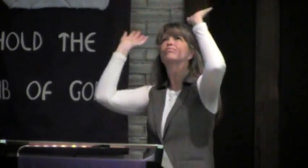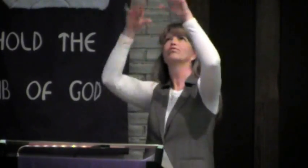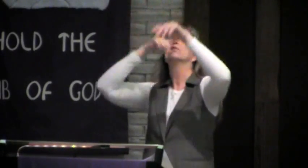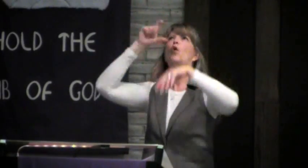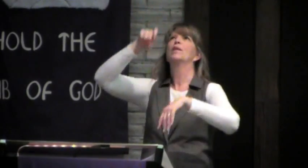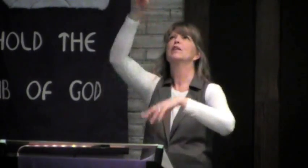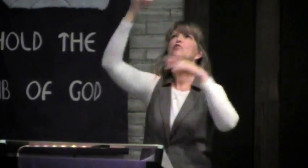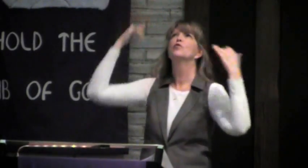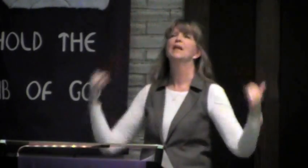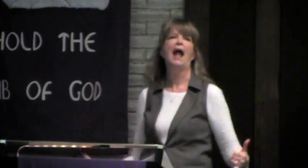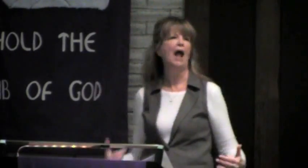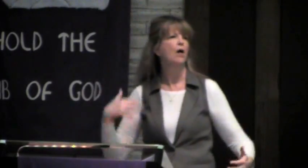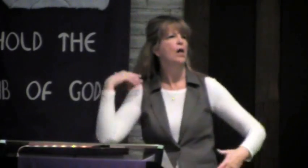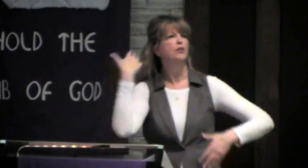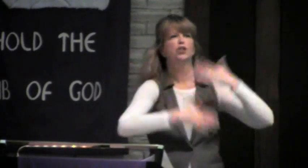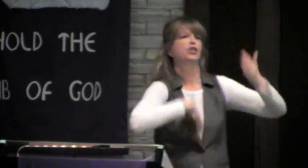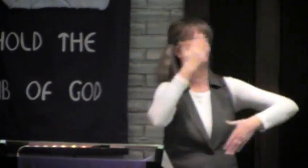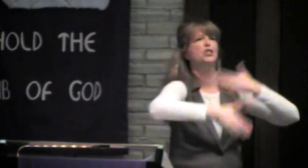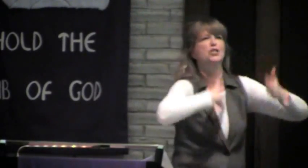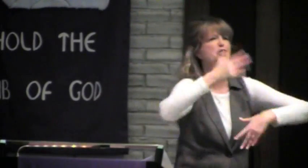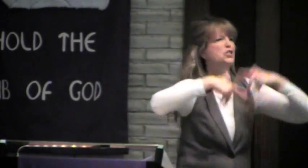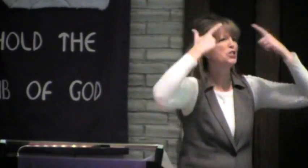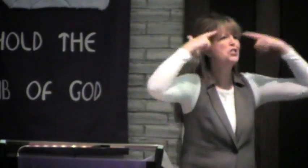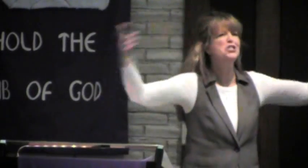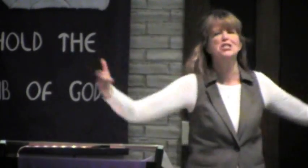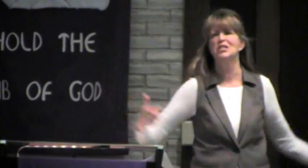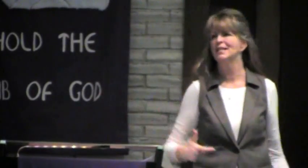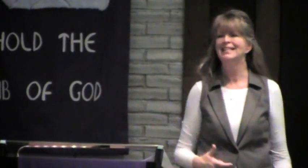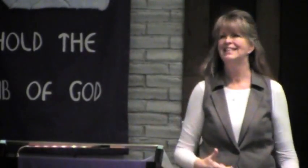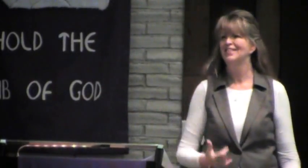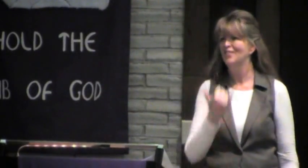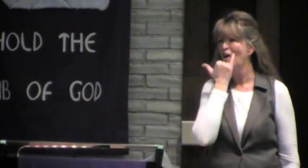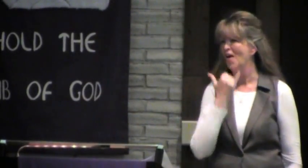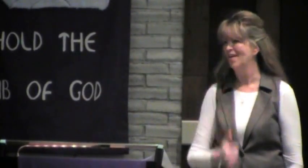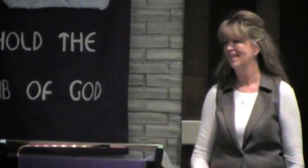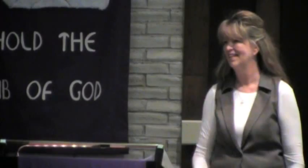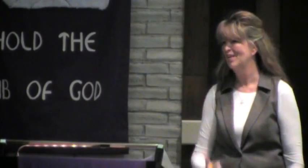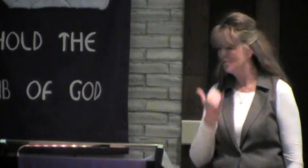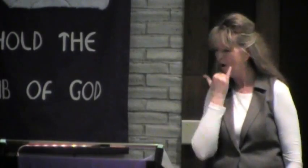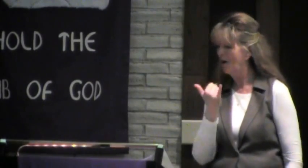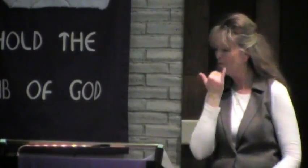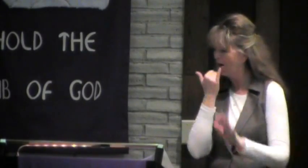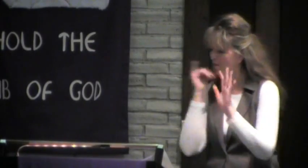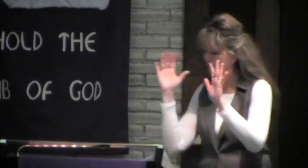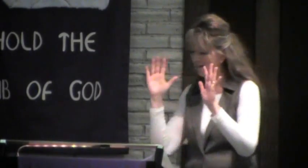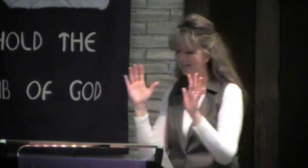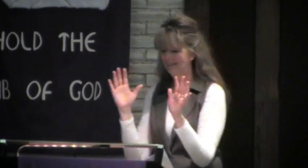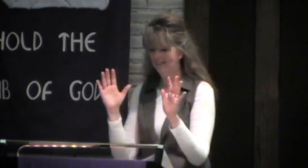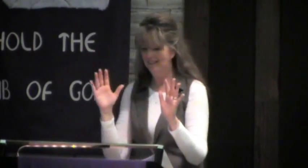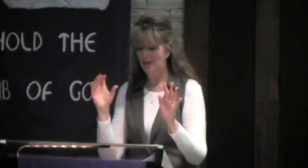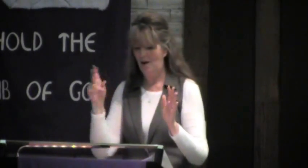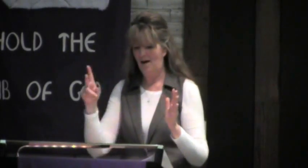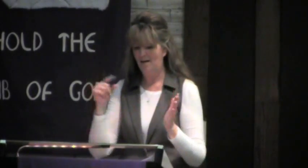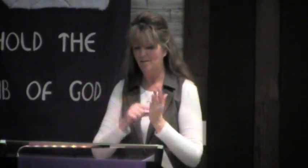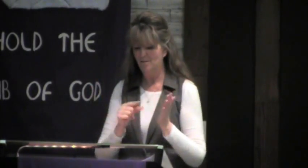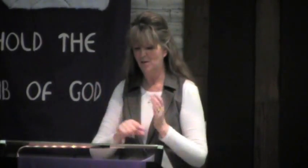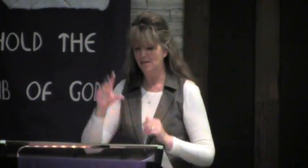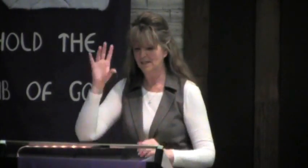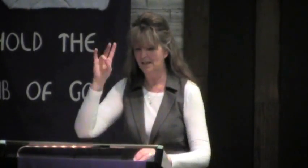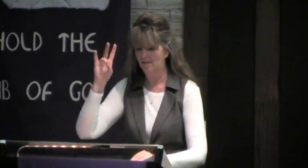well and you think you don't need God and you go along on your own, you're making a big mistake. It's just a